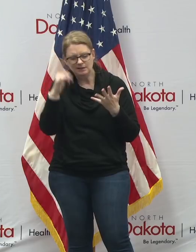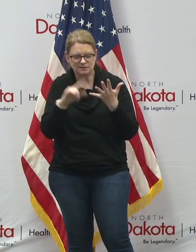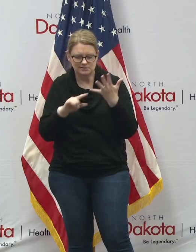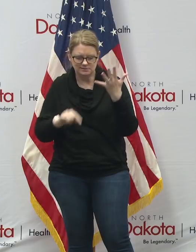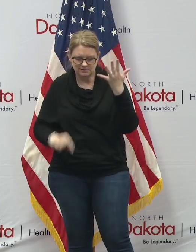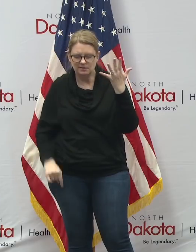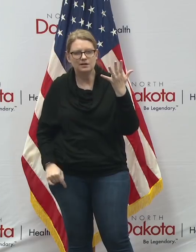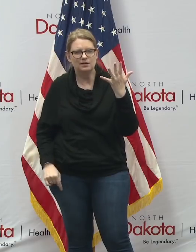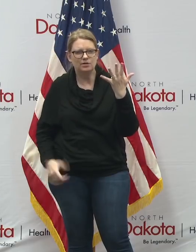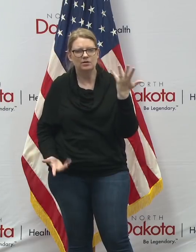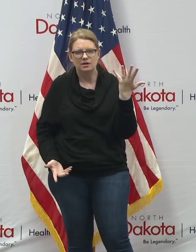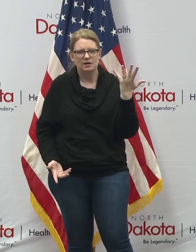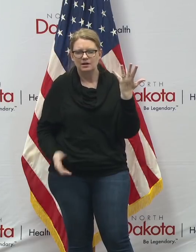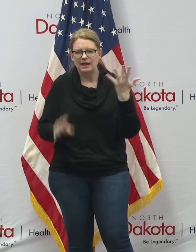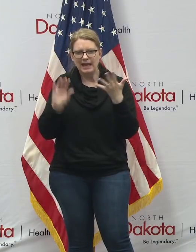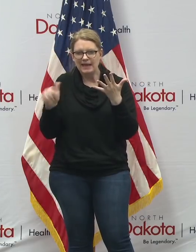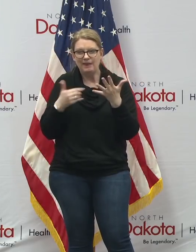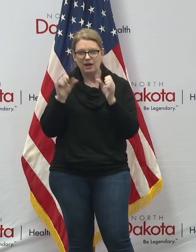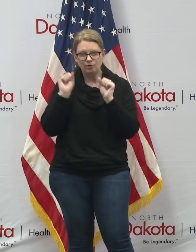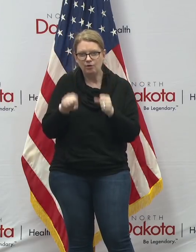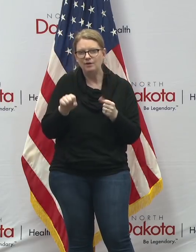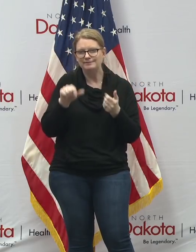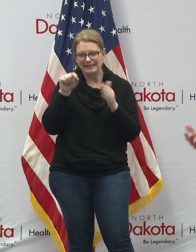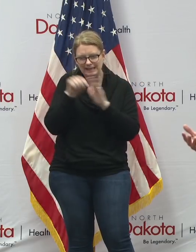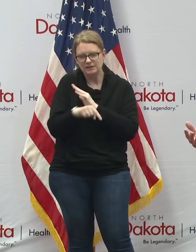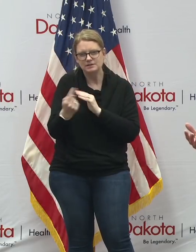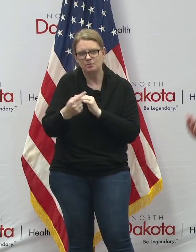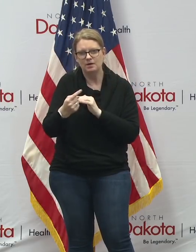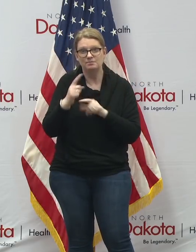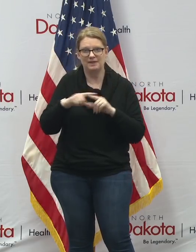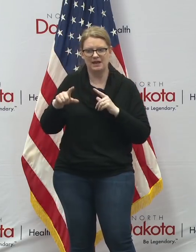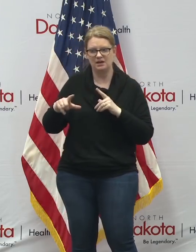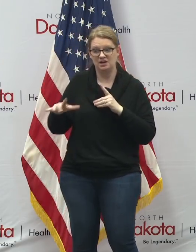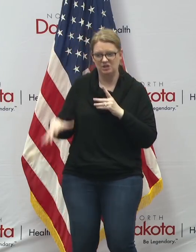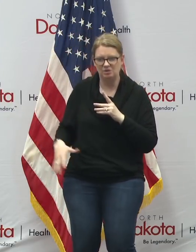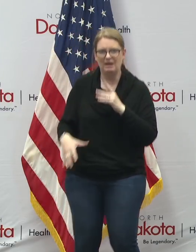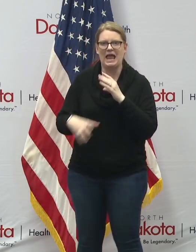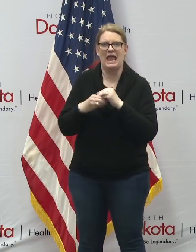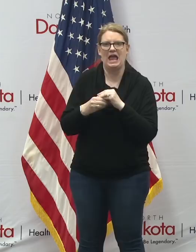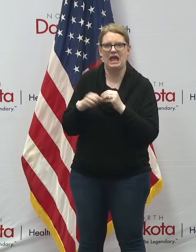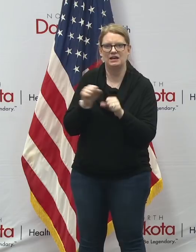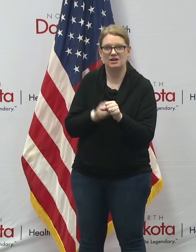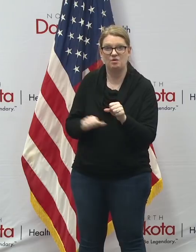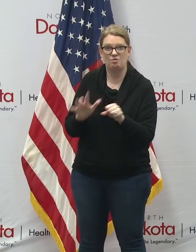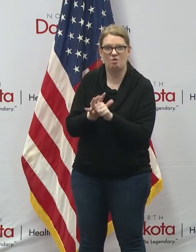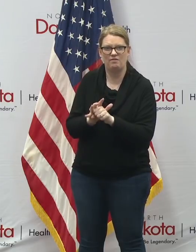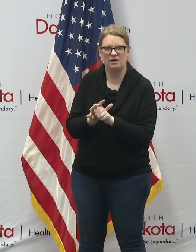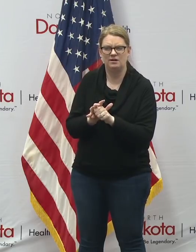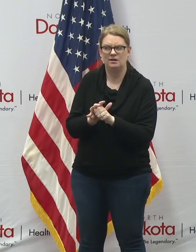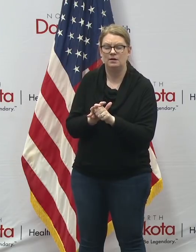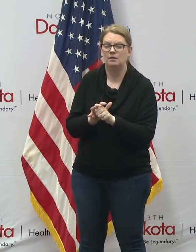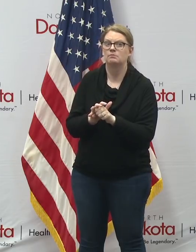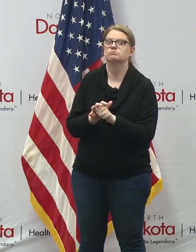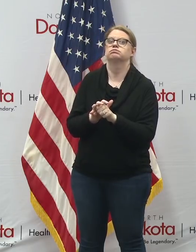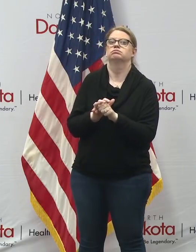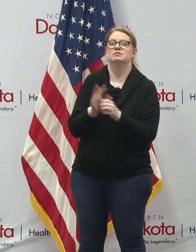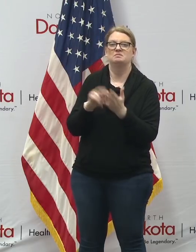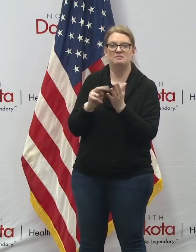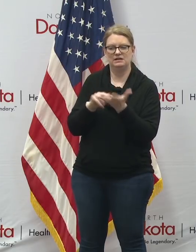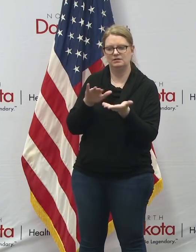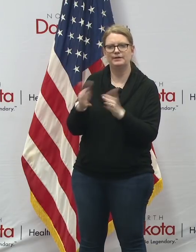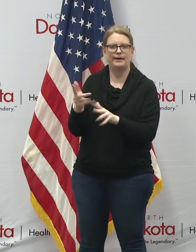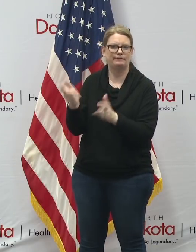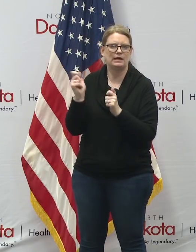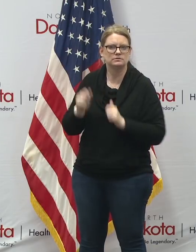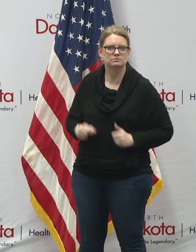any of those things that could be fatal for someone of that age and then you throw this on top of it it could accelerate uh mortality uh